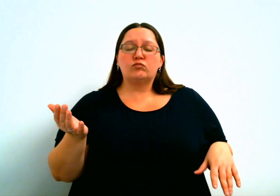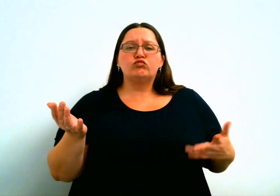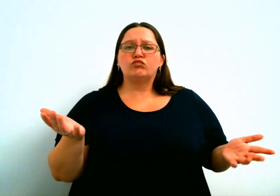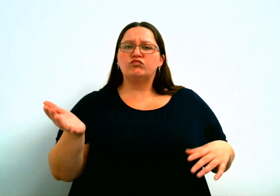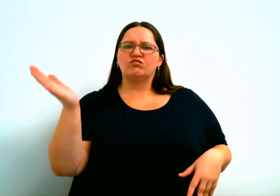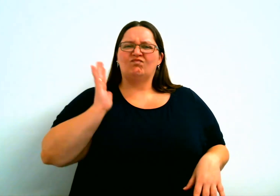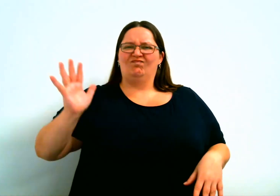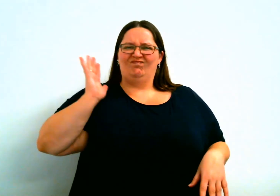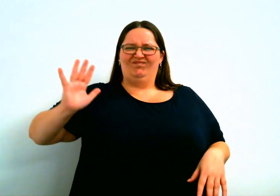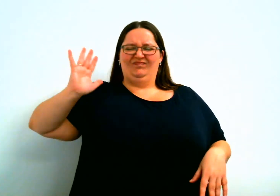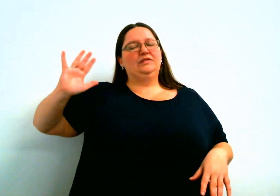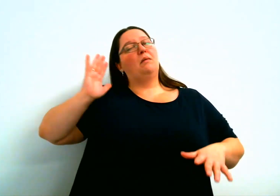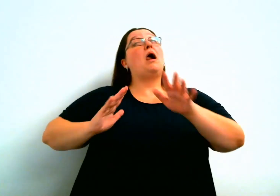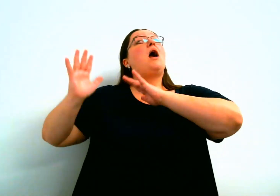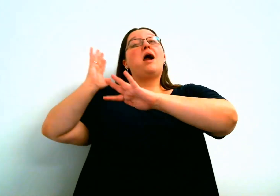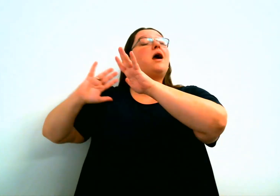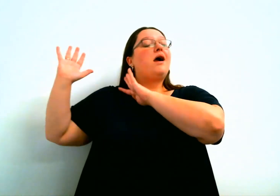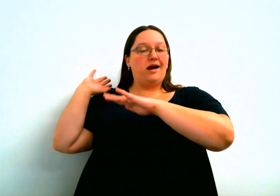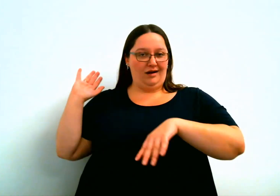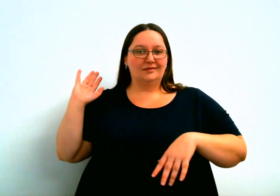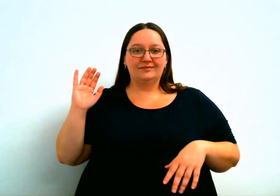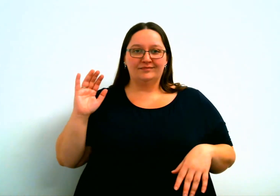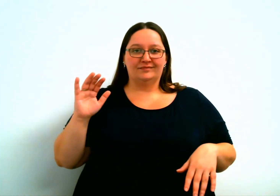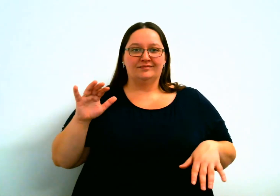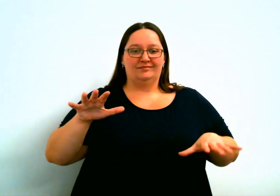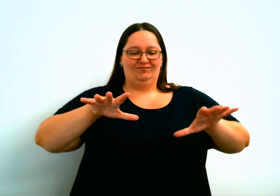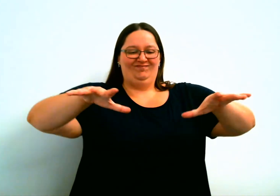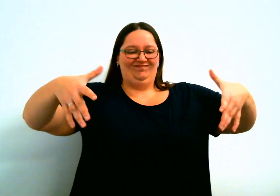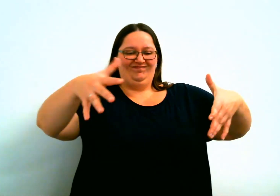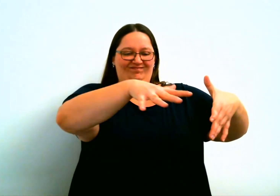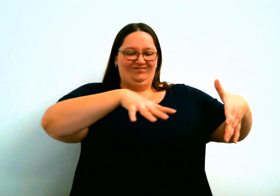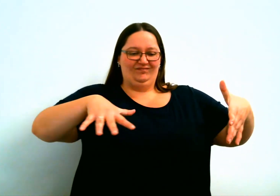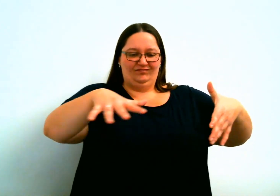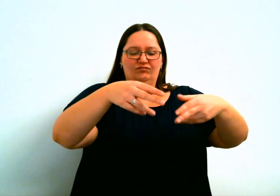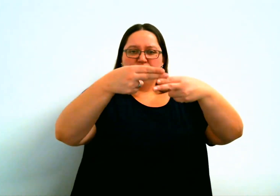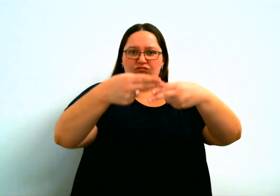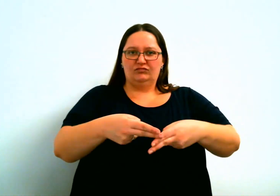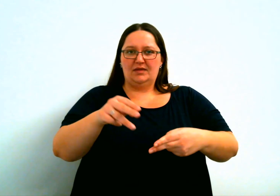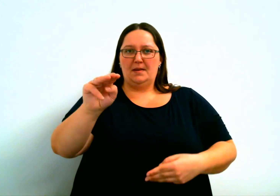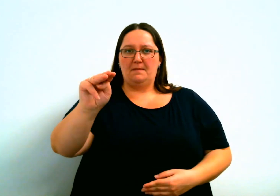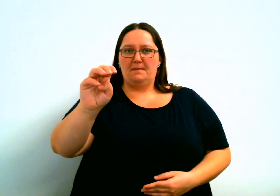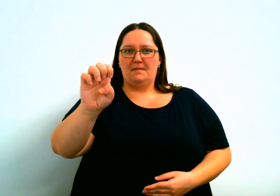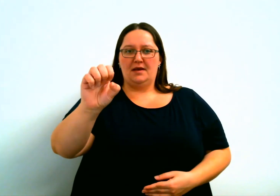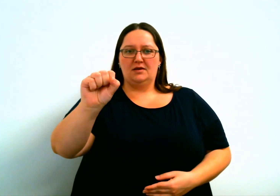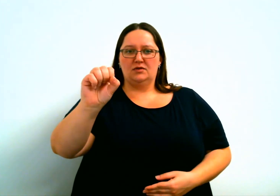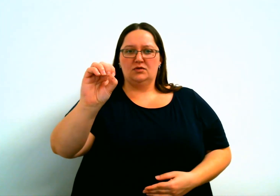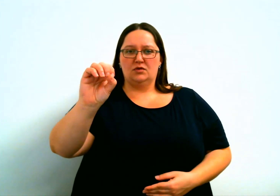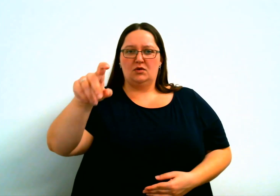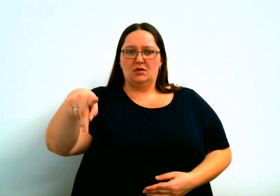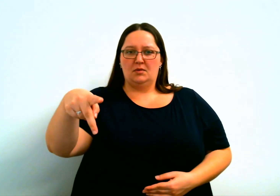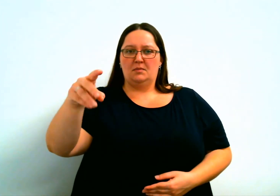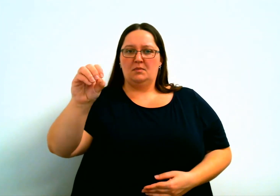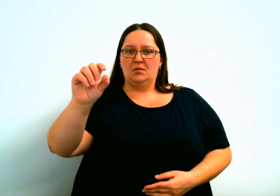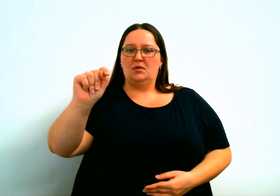Well, long time ago, long, long time ago, an area called Mesopotamia.